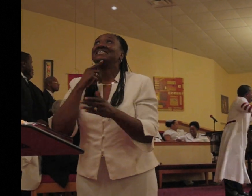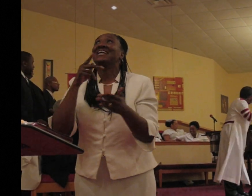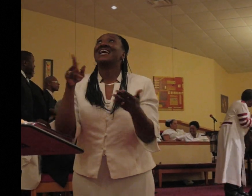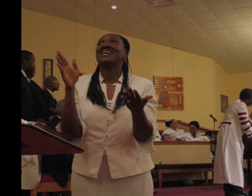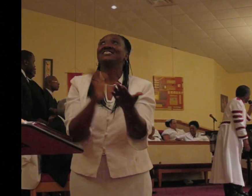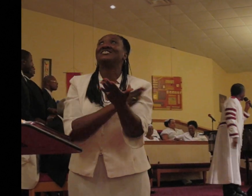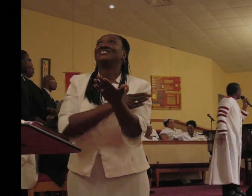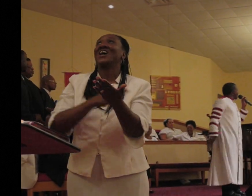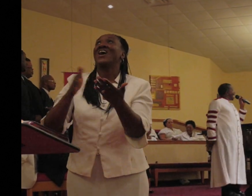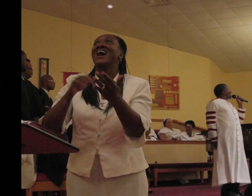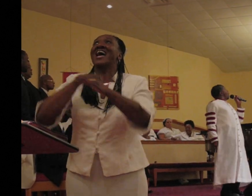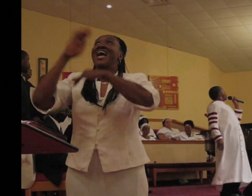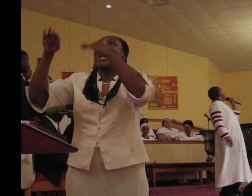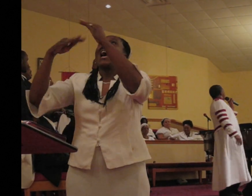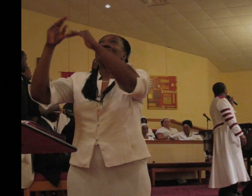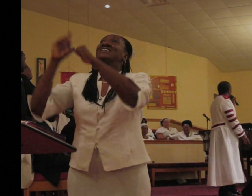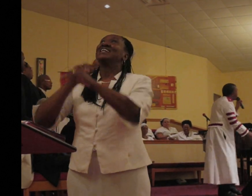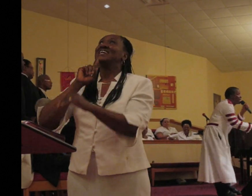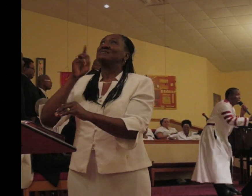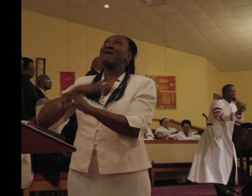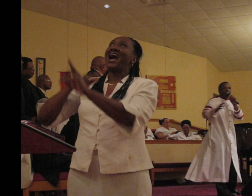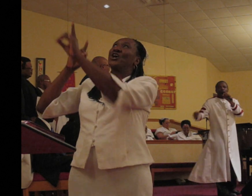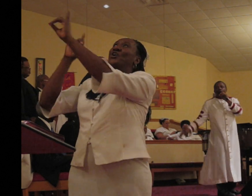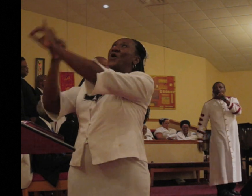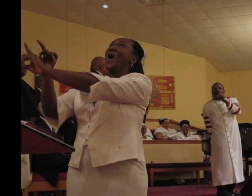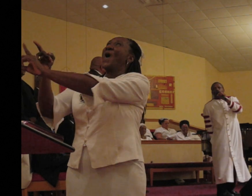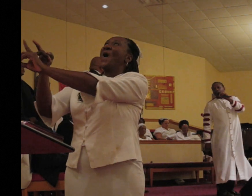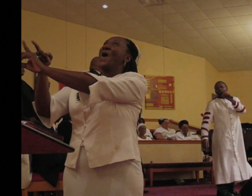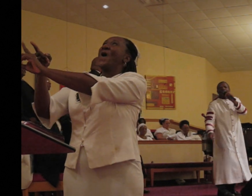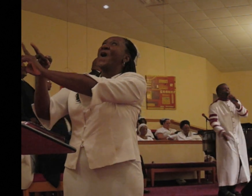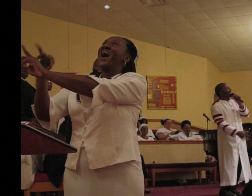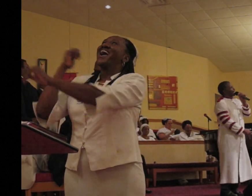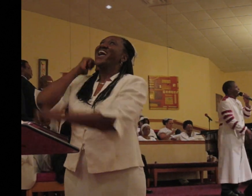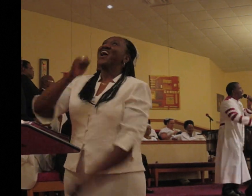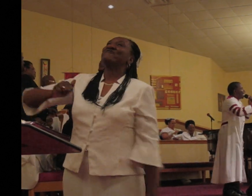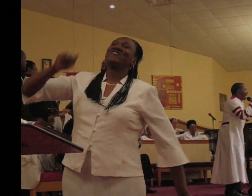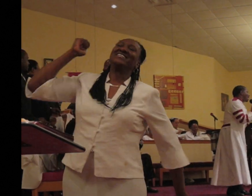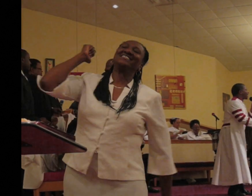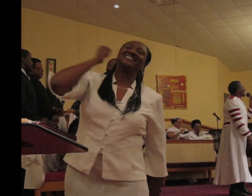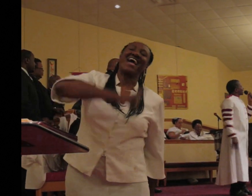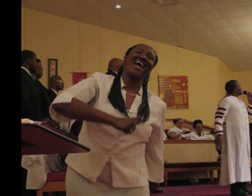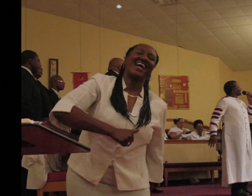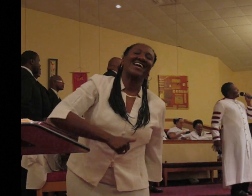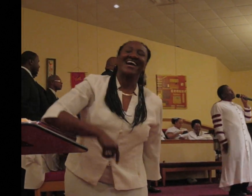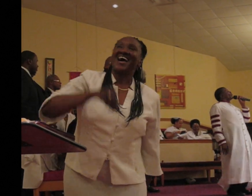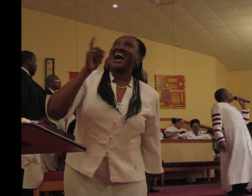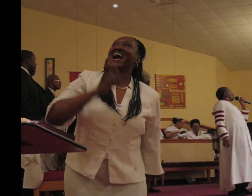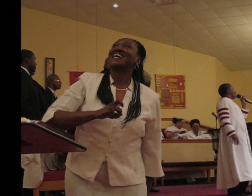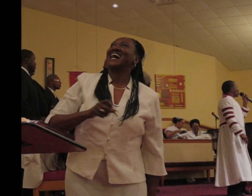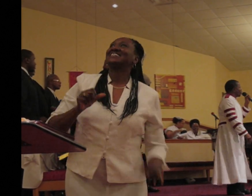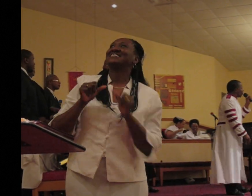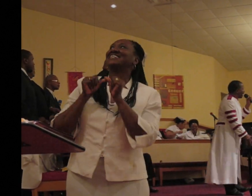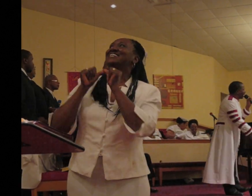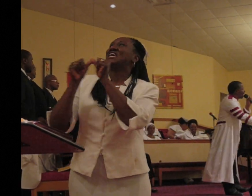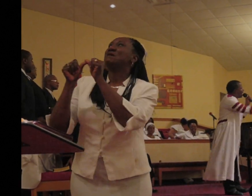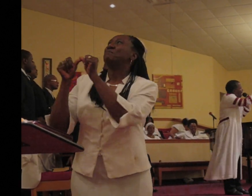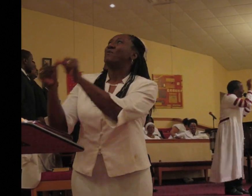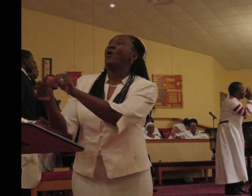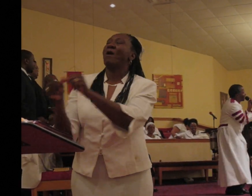Heaven is my goal. Each and every day. I've got to keep on moving. In